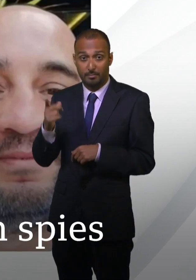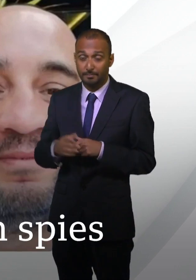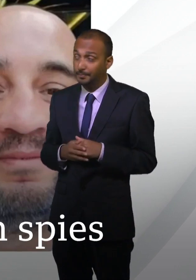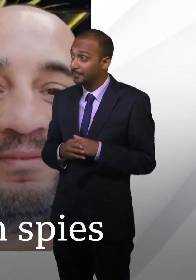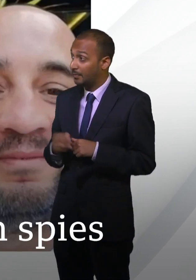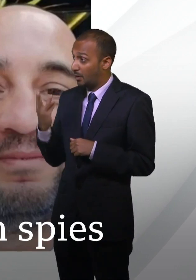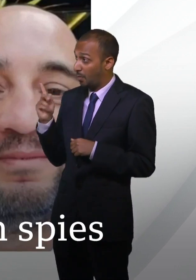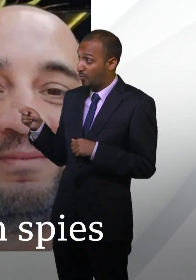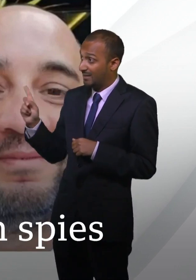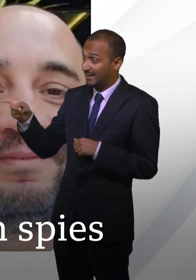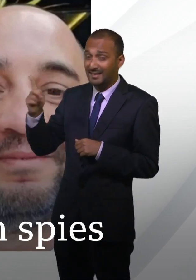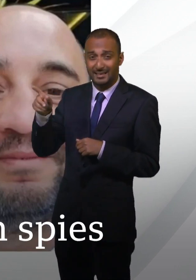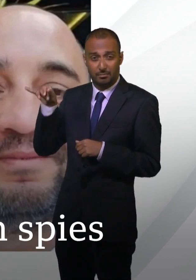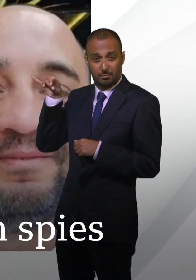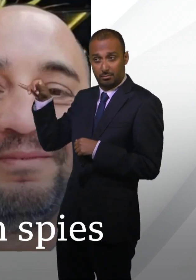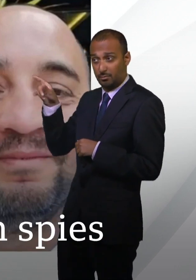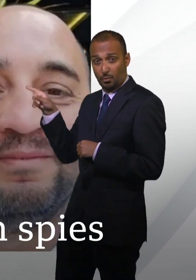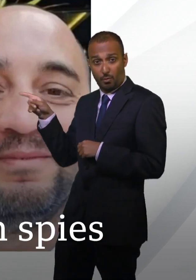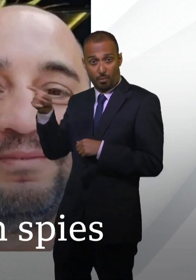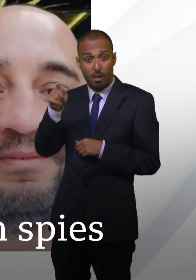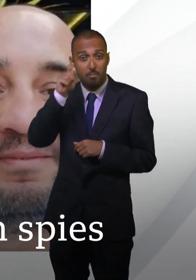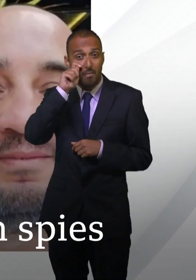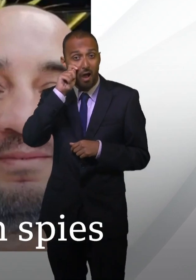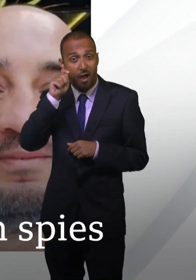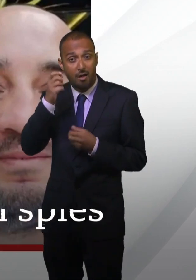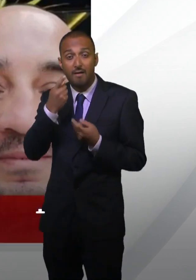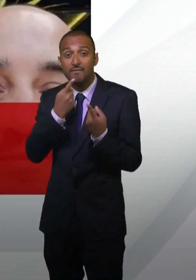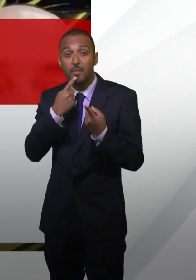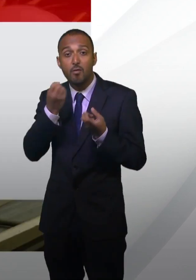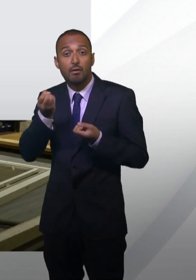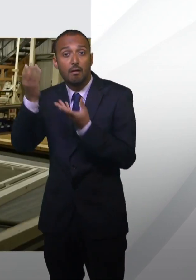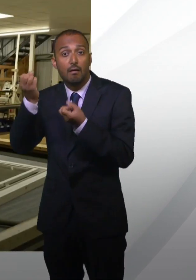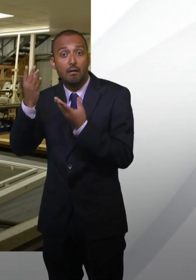spying for Russia in the United Kingdom have been arrested and charged.